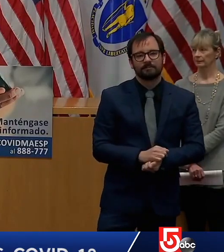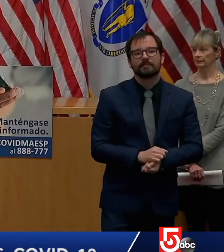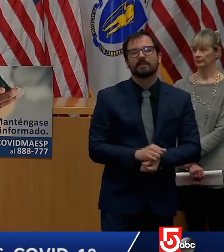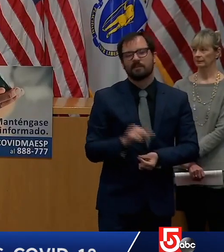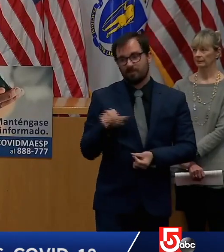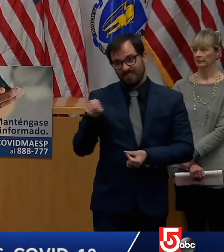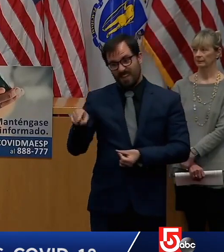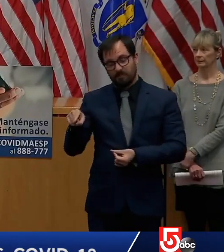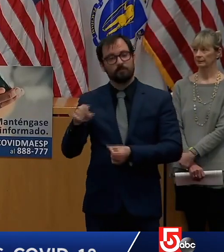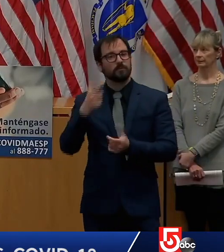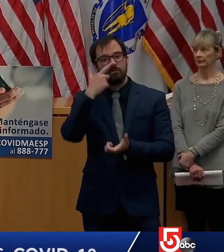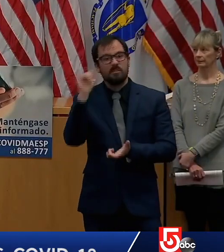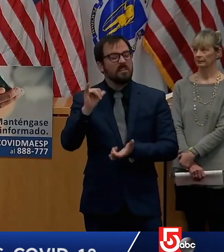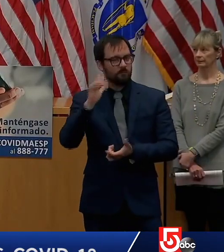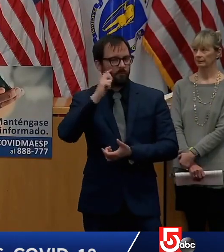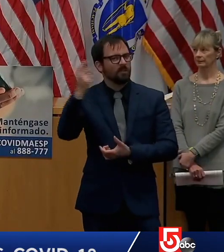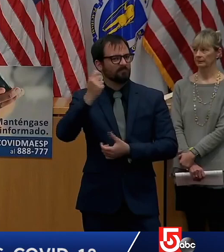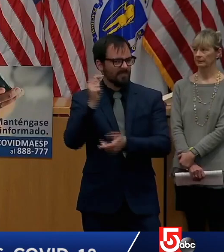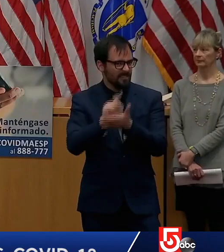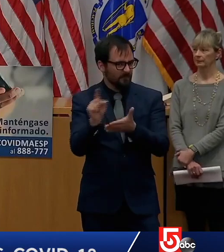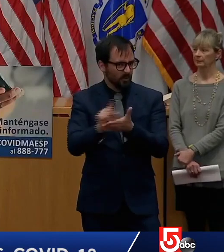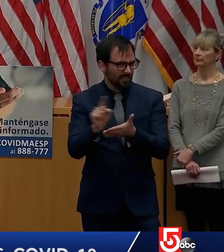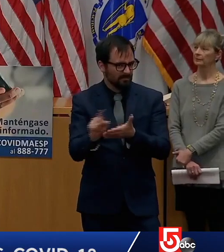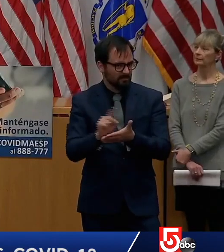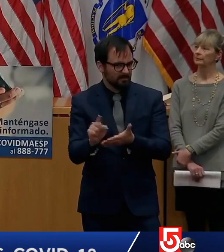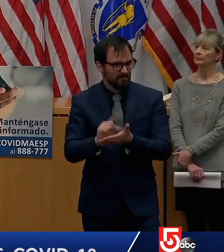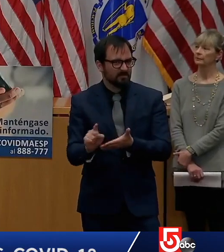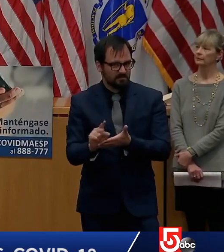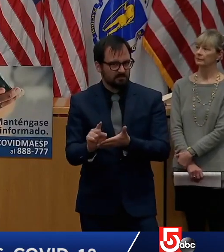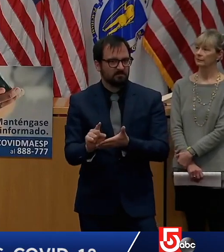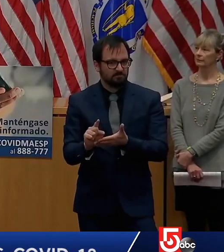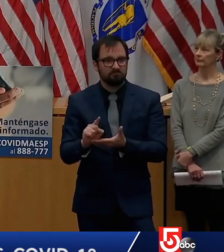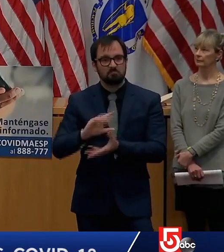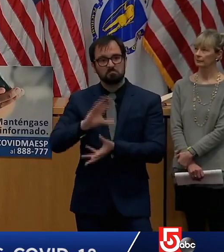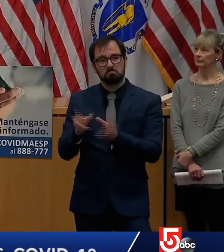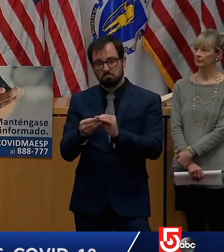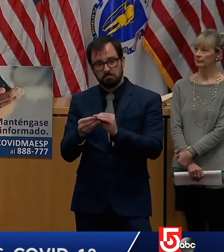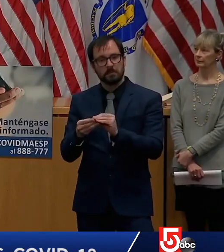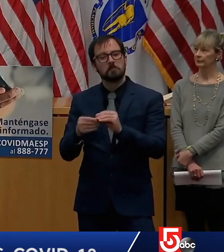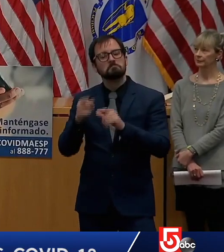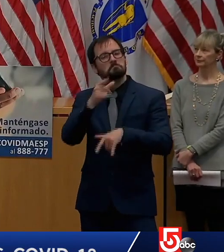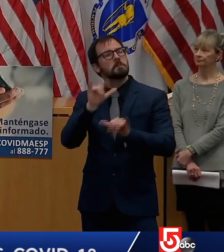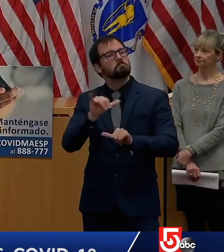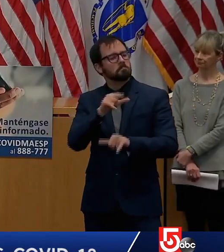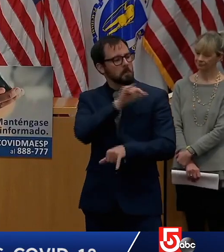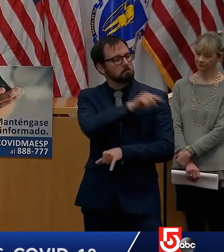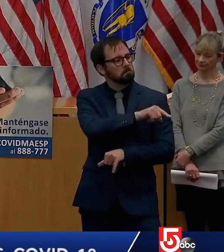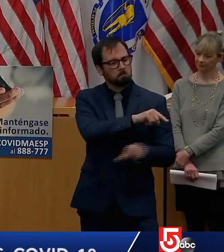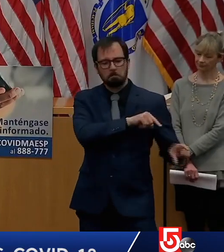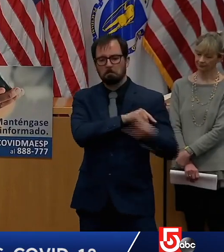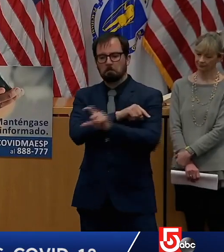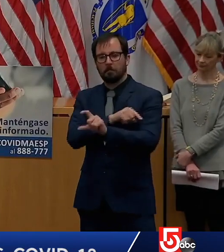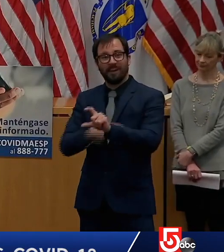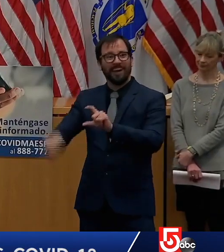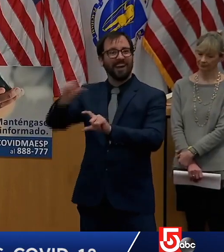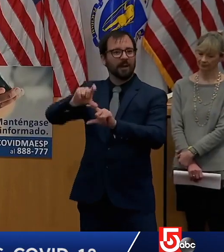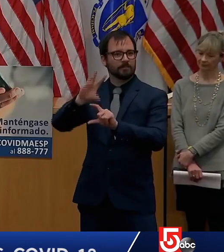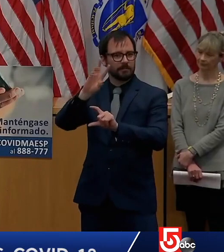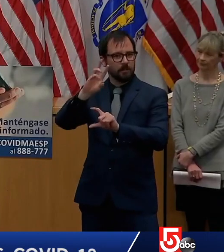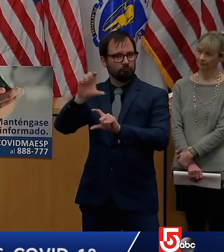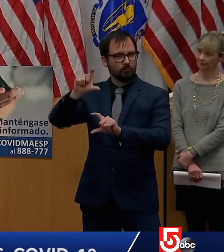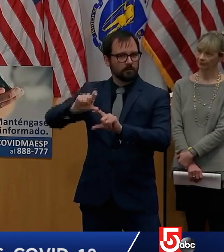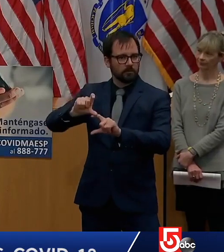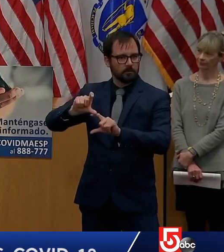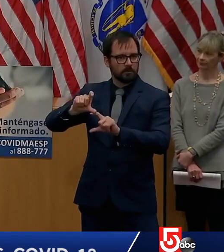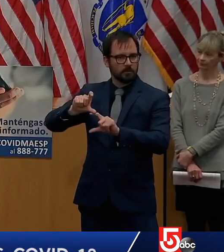the additional 600 that all claimants are now receiving which is the result of another cares act benefit we're glad